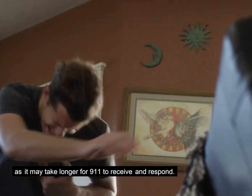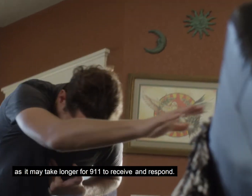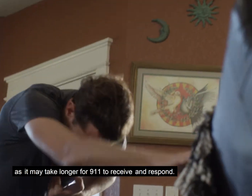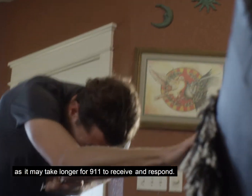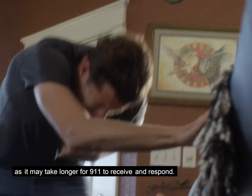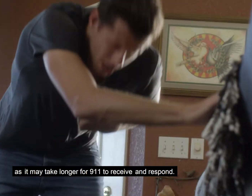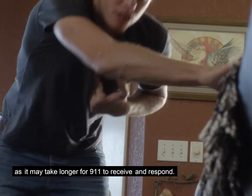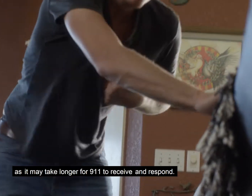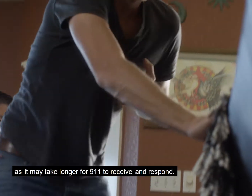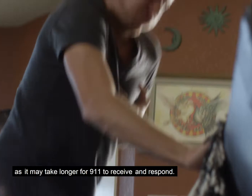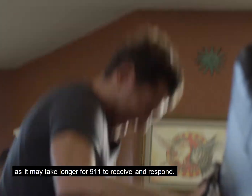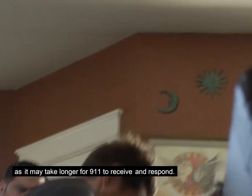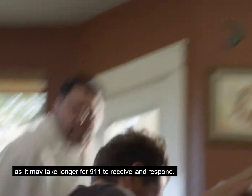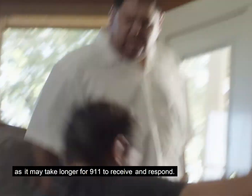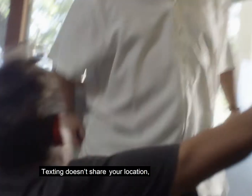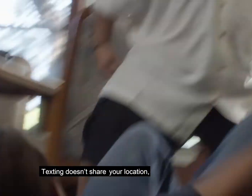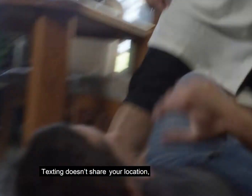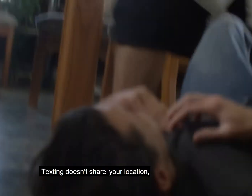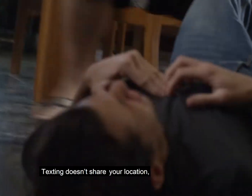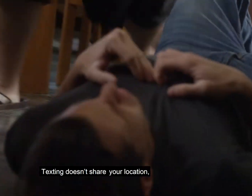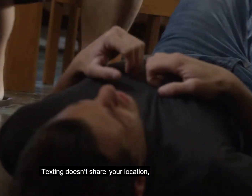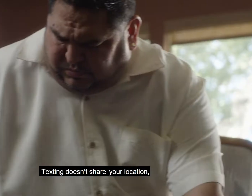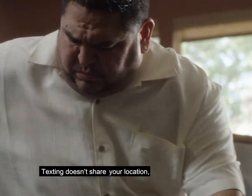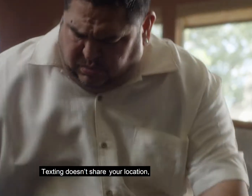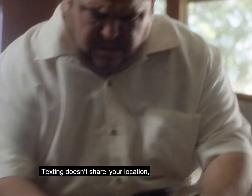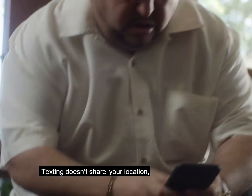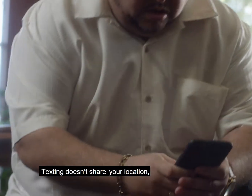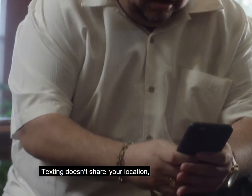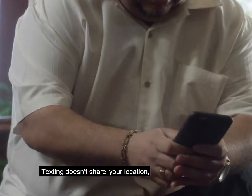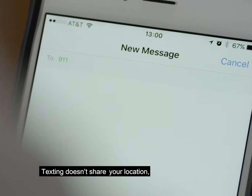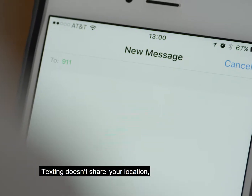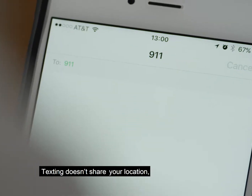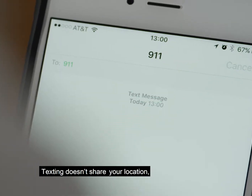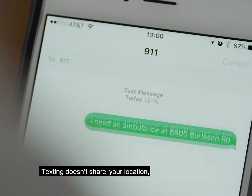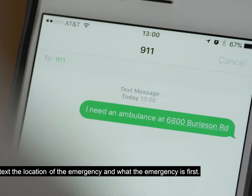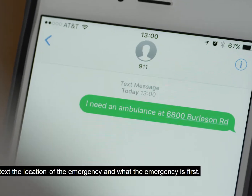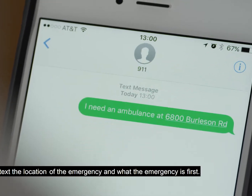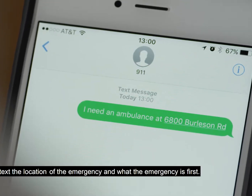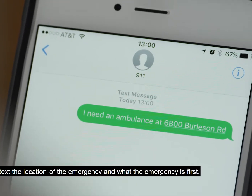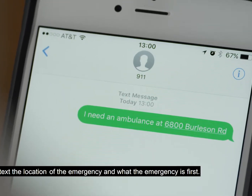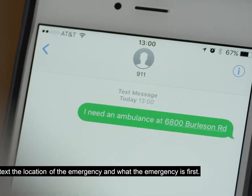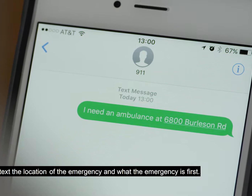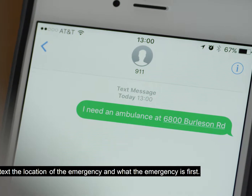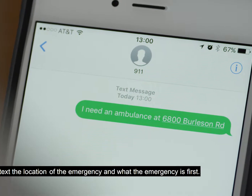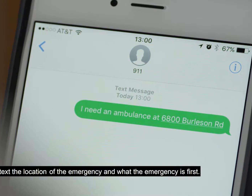Texting doesn't share your location, so text the location of the emergency and what the emergency is first.